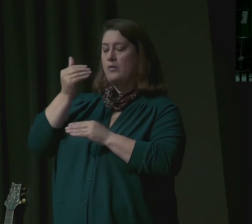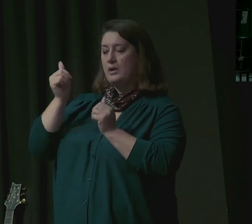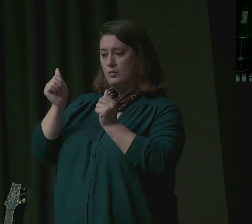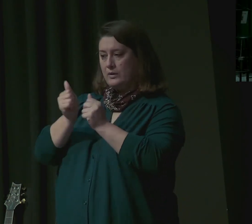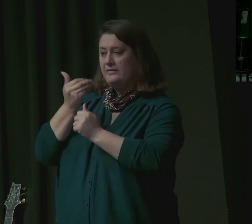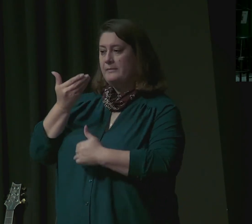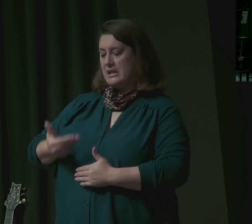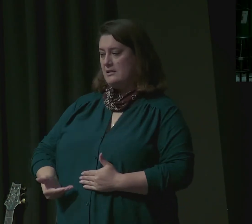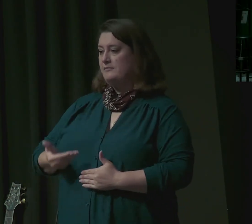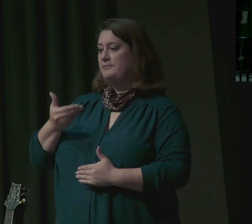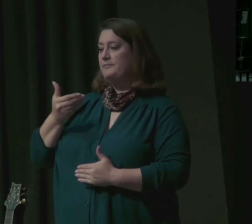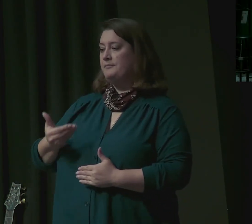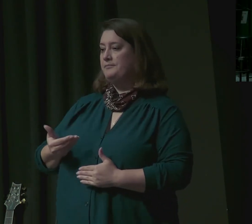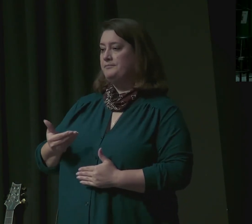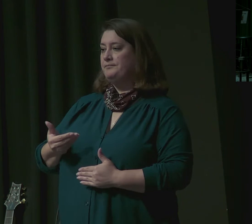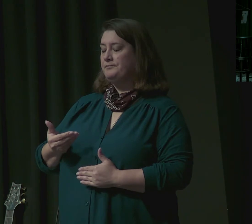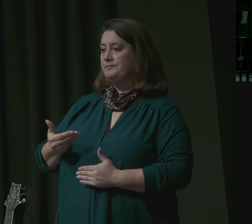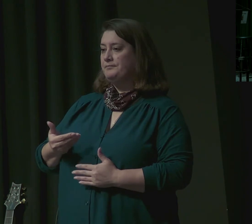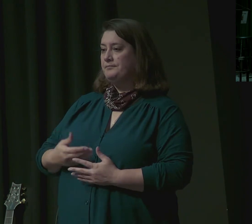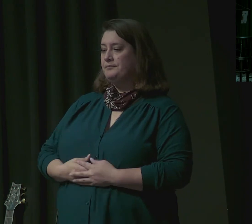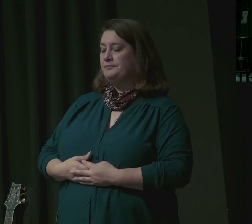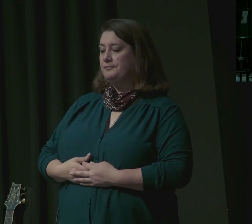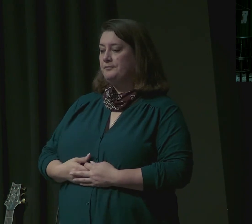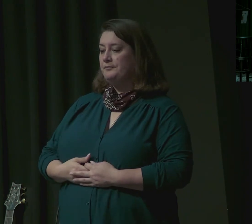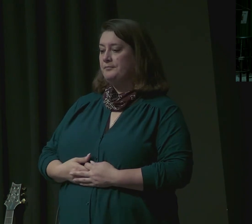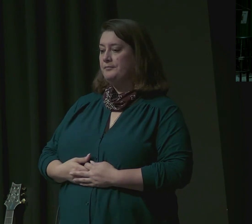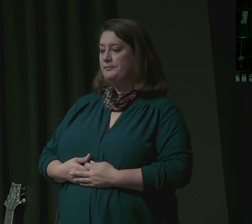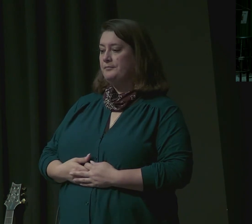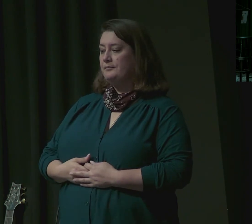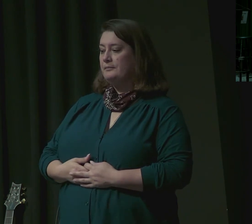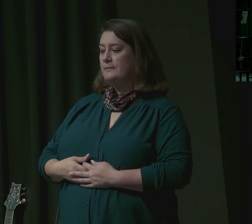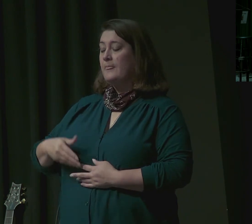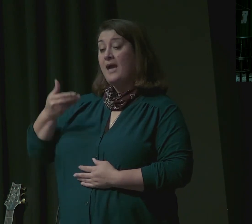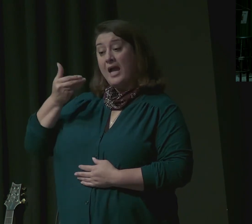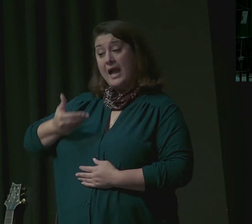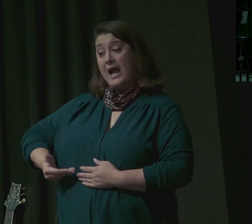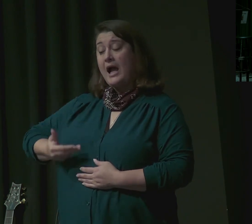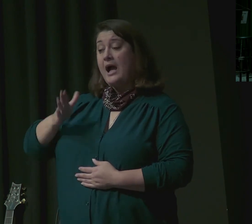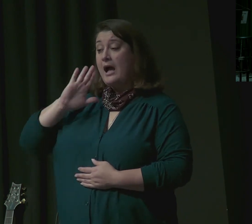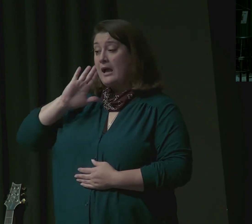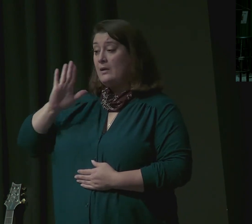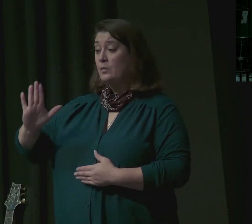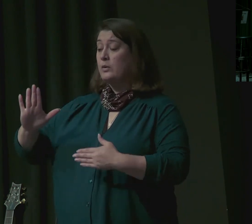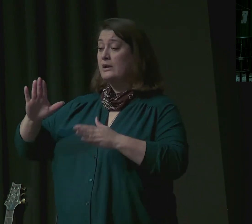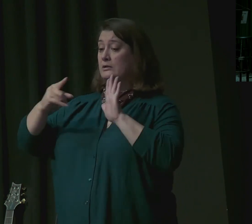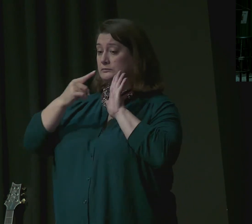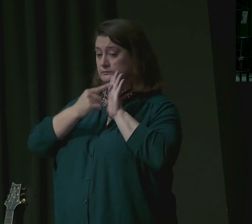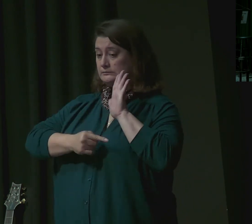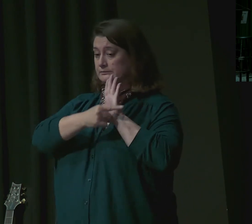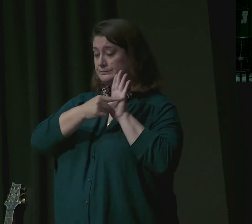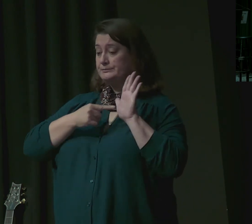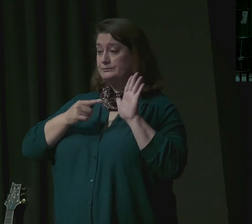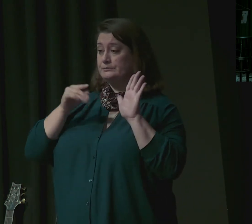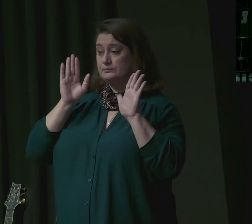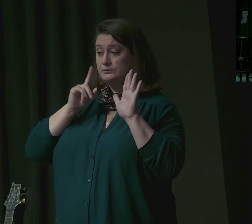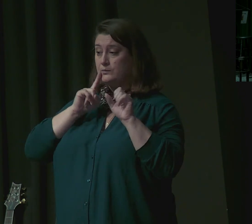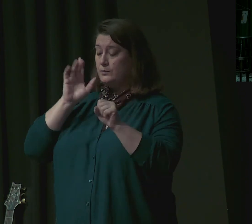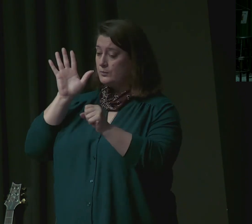we and you and also our little ones. And I will be the pledge of his safety. From my